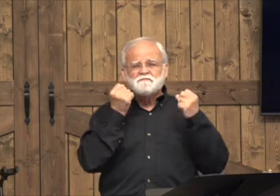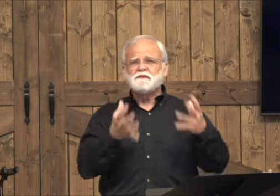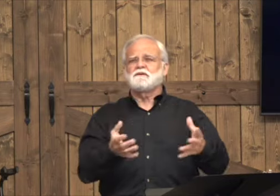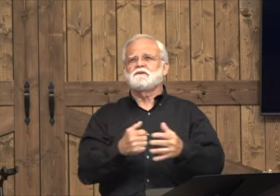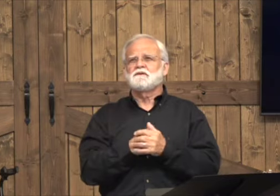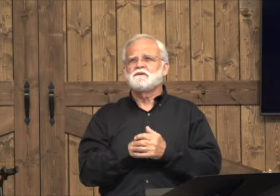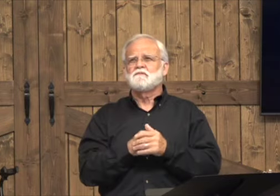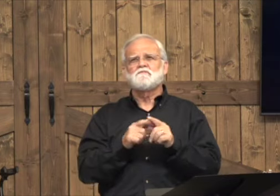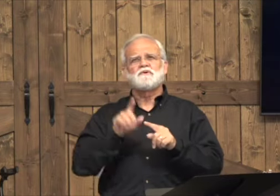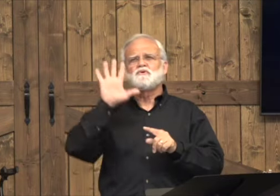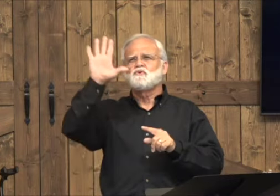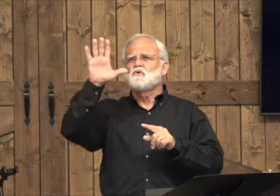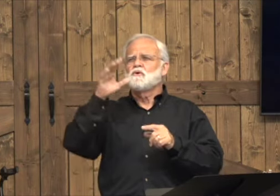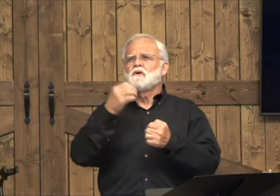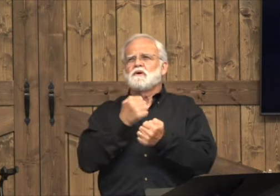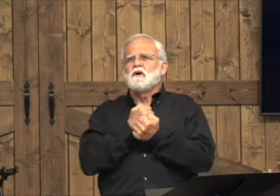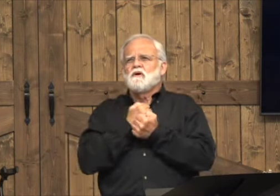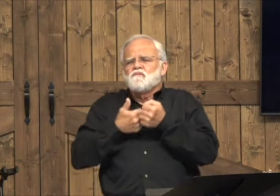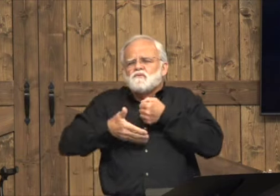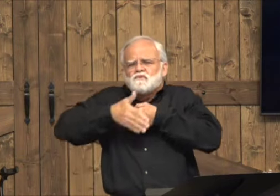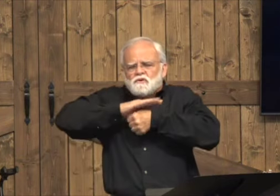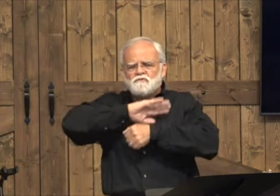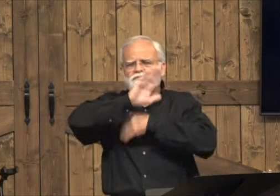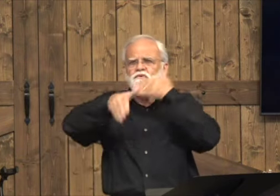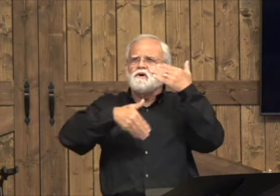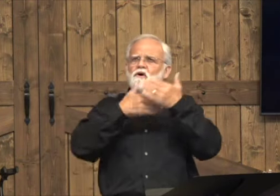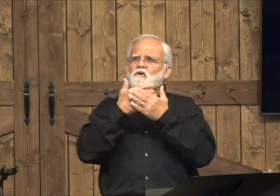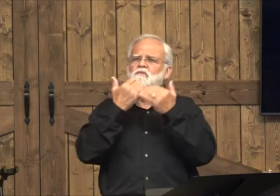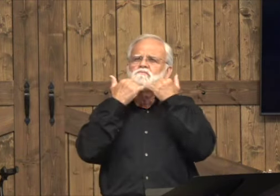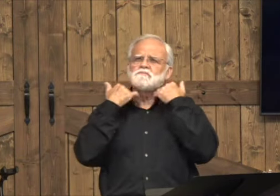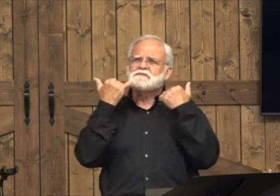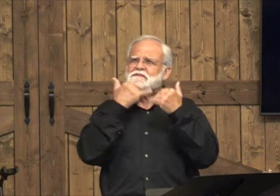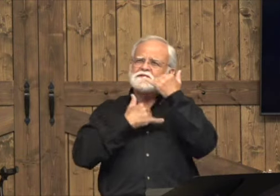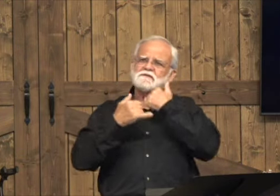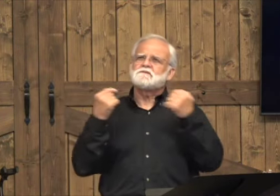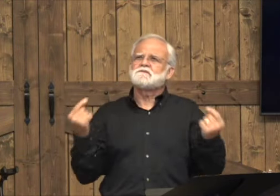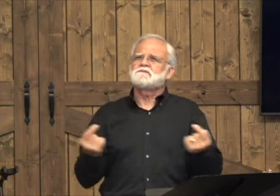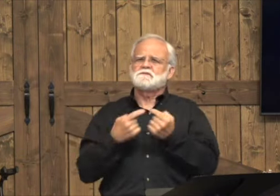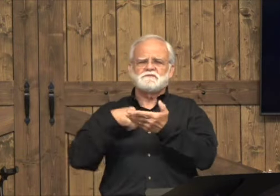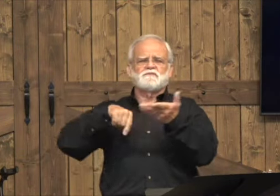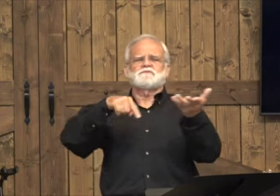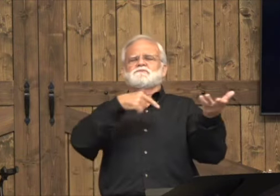We have sinned so much that your love has covered our sins.